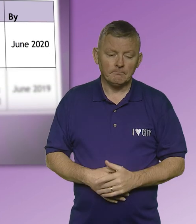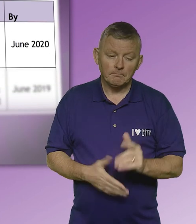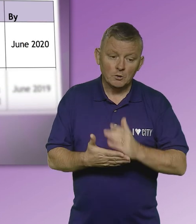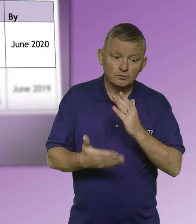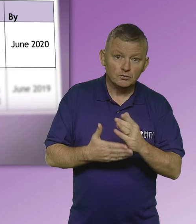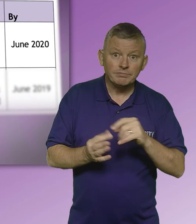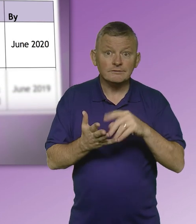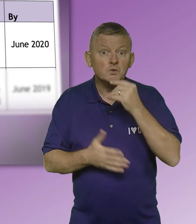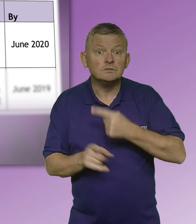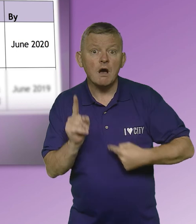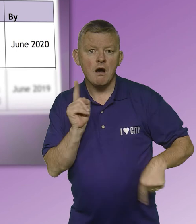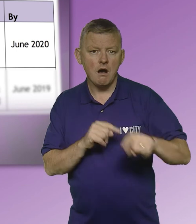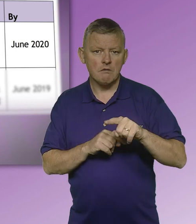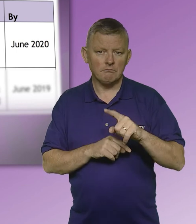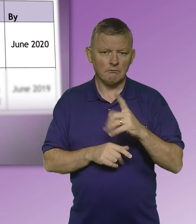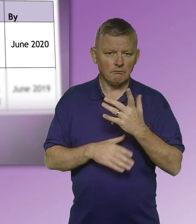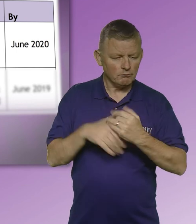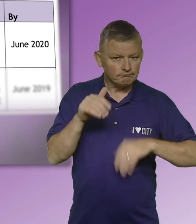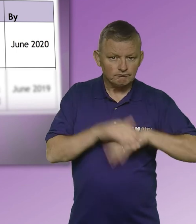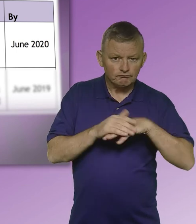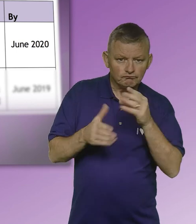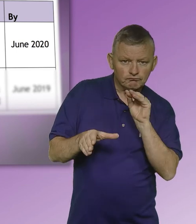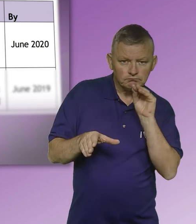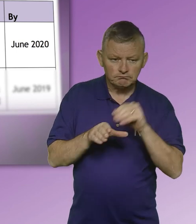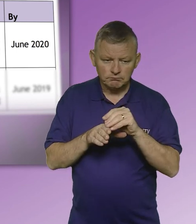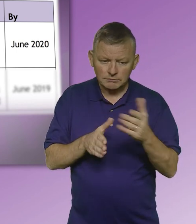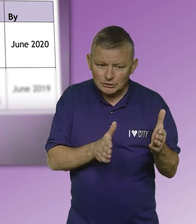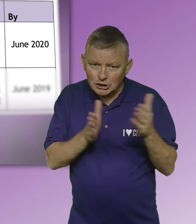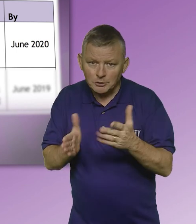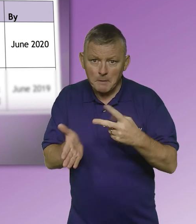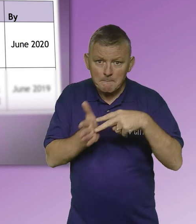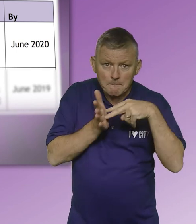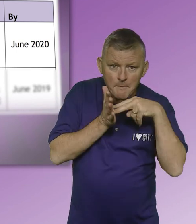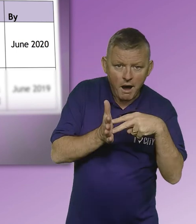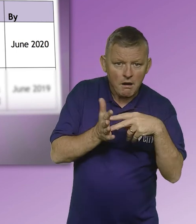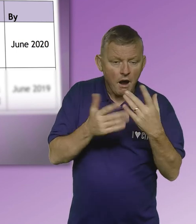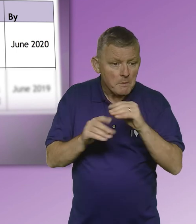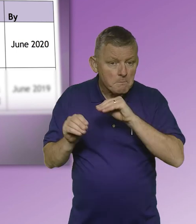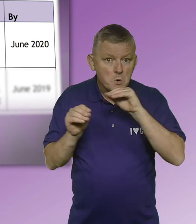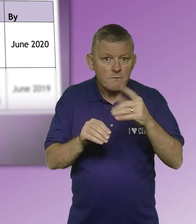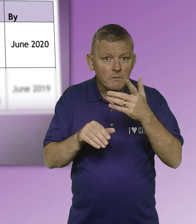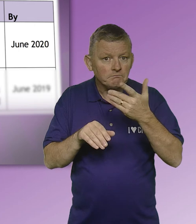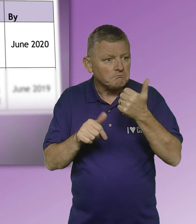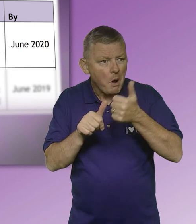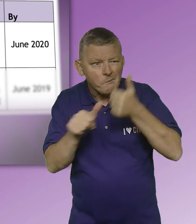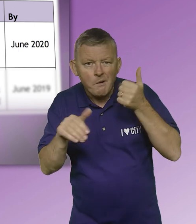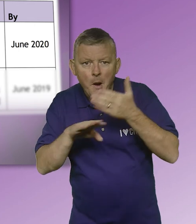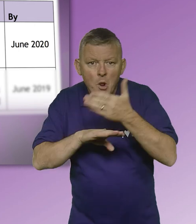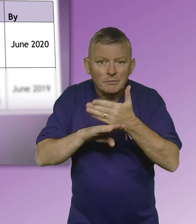Ensure BSL users take part in transitions planning and other moving on and employment opportunities offered by the college.